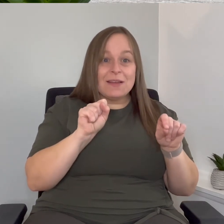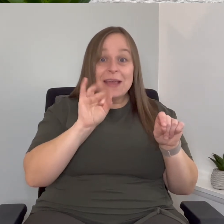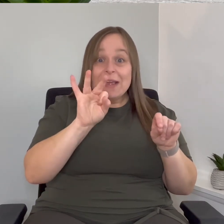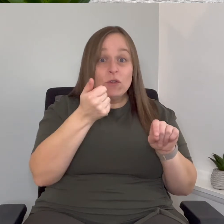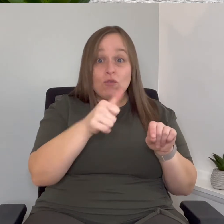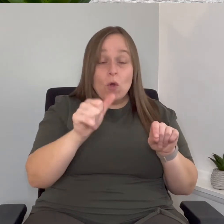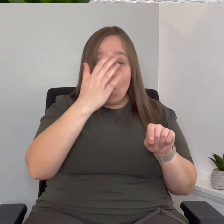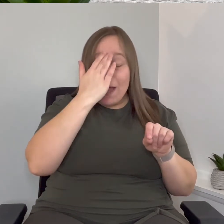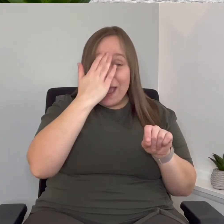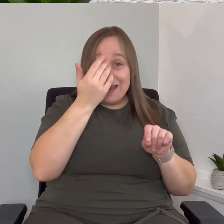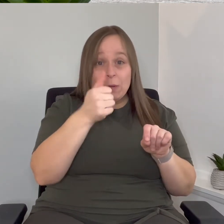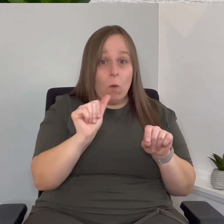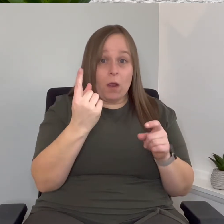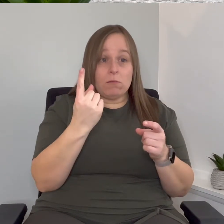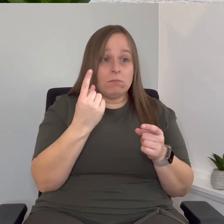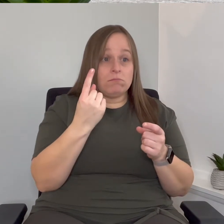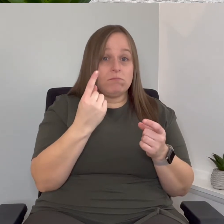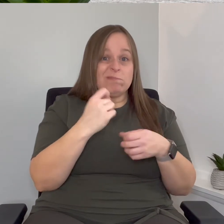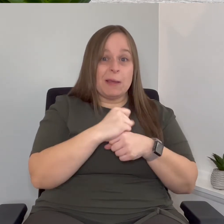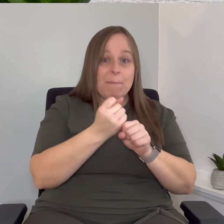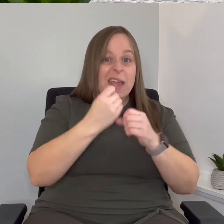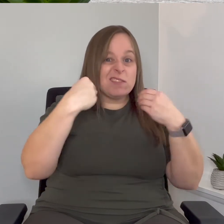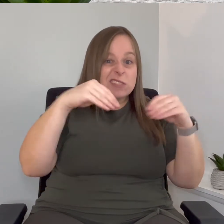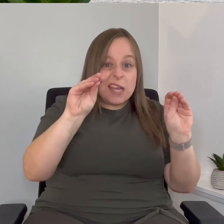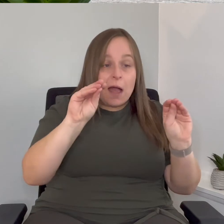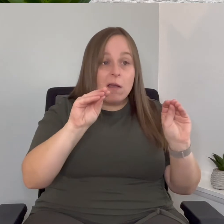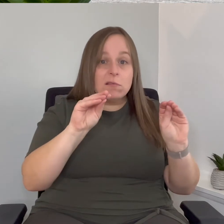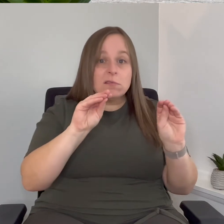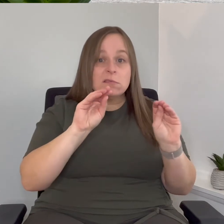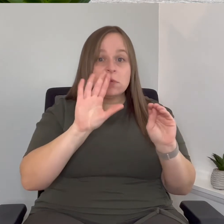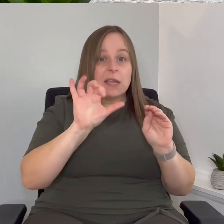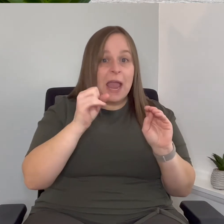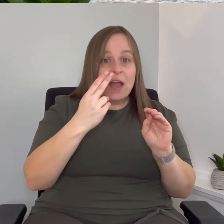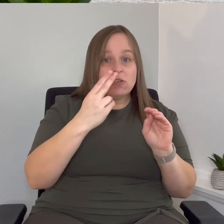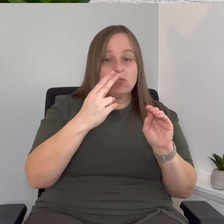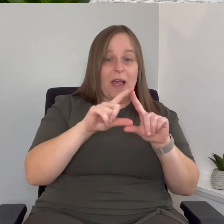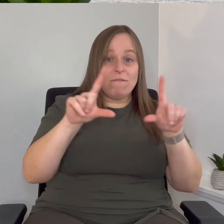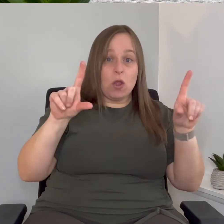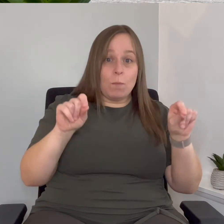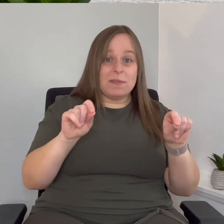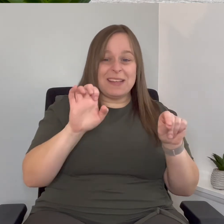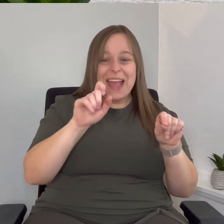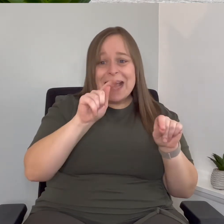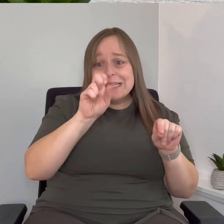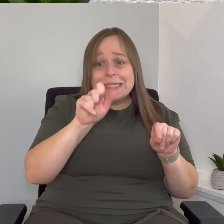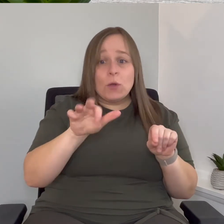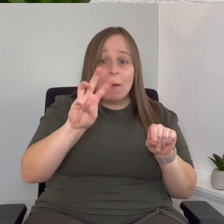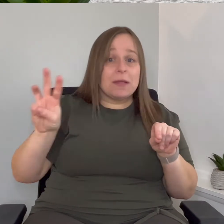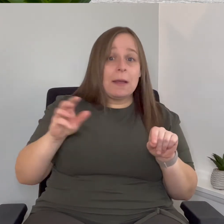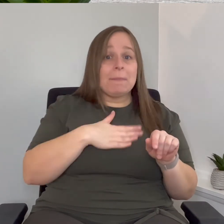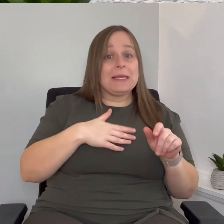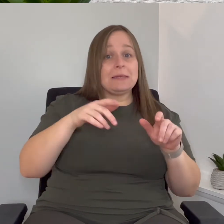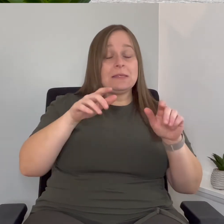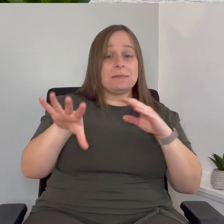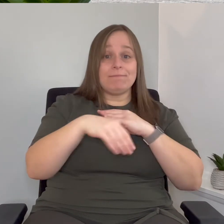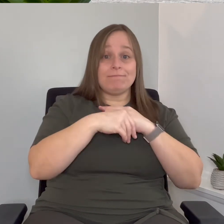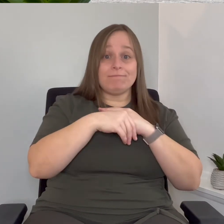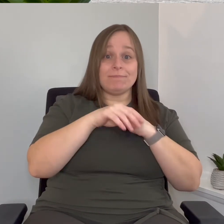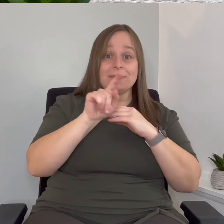if you know of anyone that sells or makes cash envelopes on Etsy or website please tag them below in the comments because I would